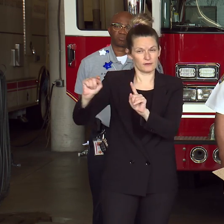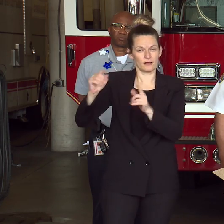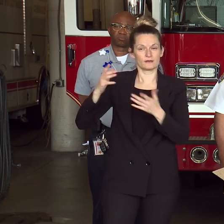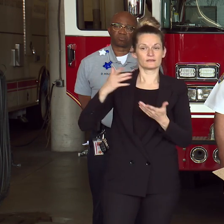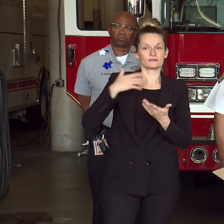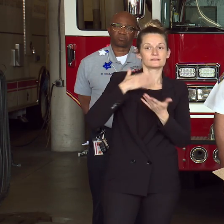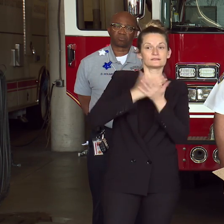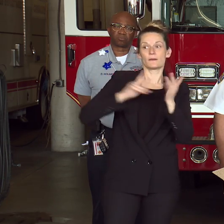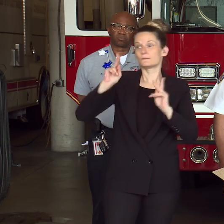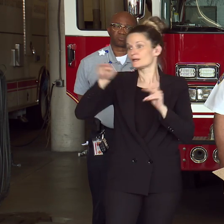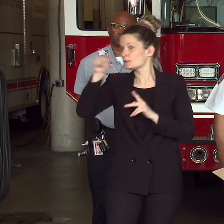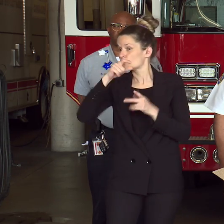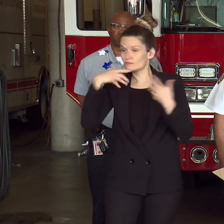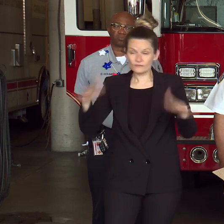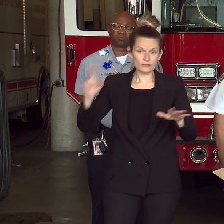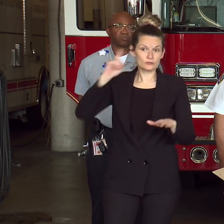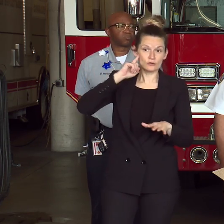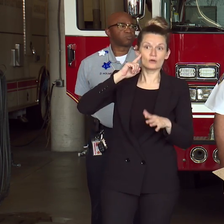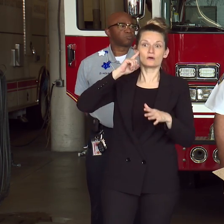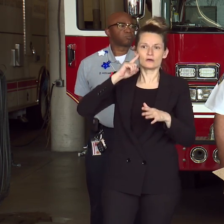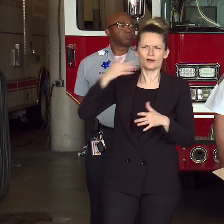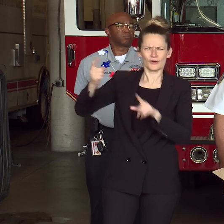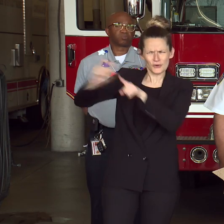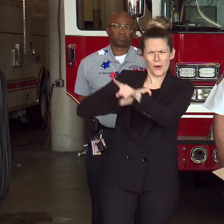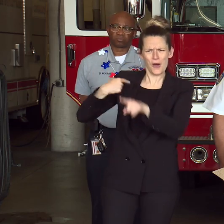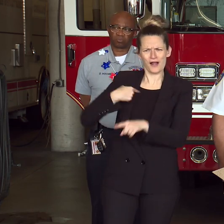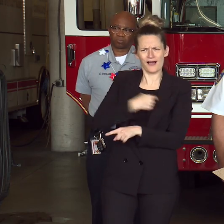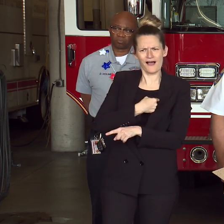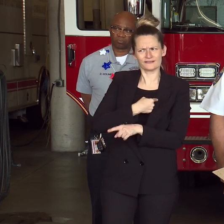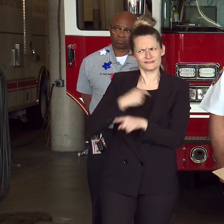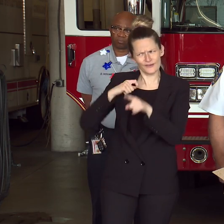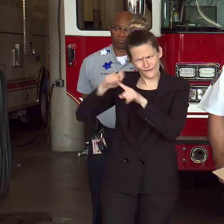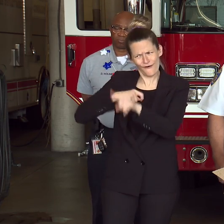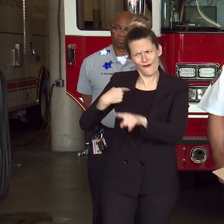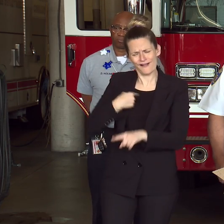heard something. We need them to call us right away about that. All right.